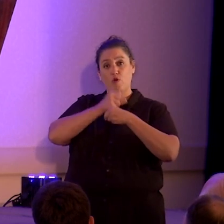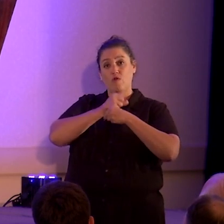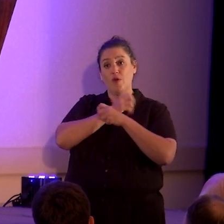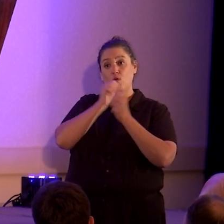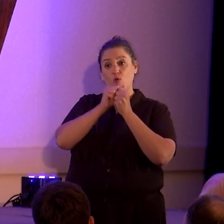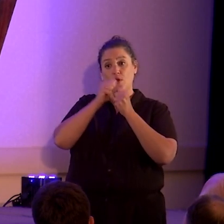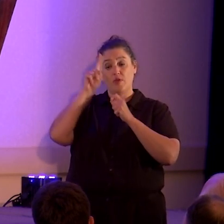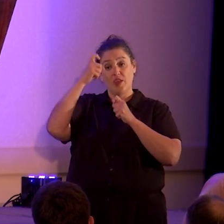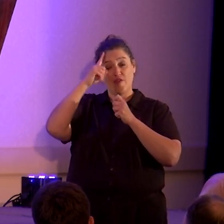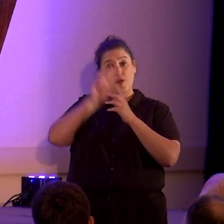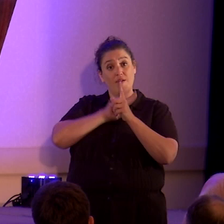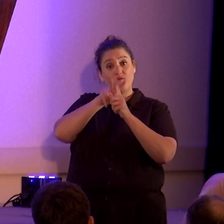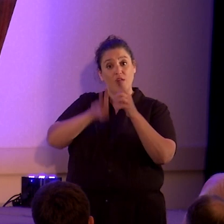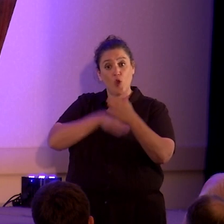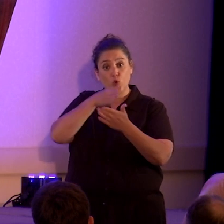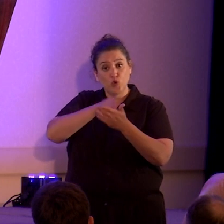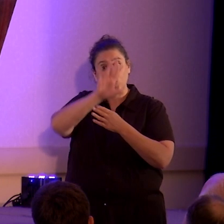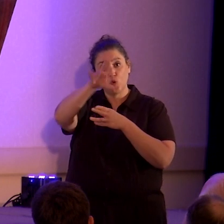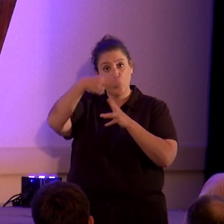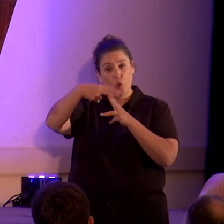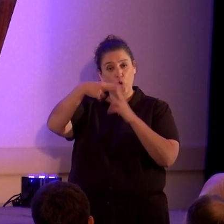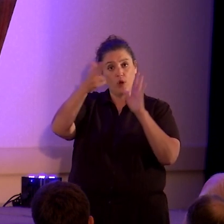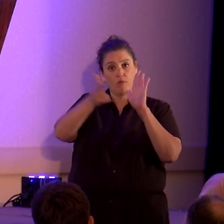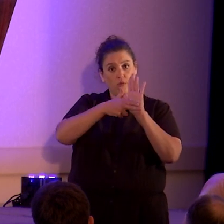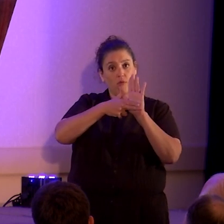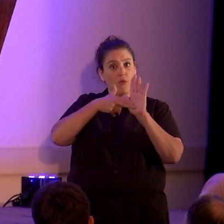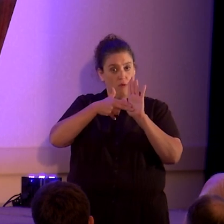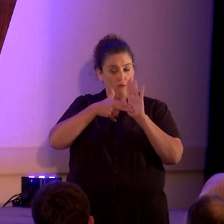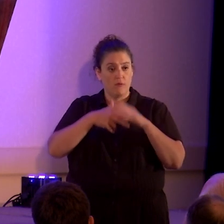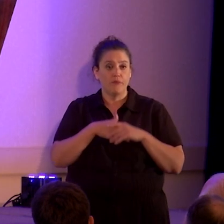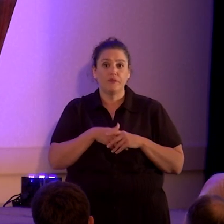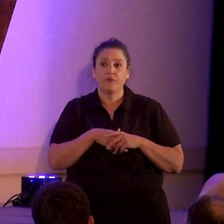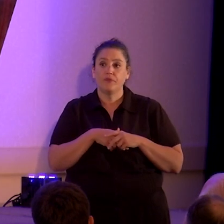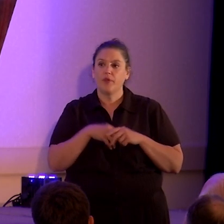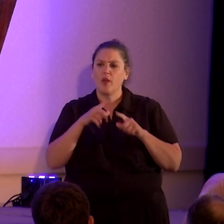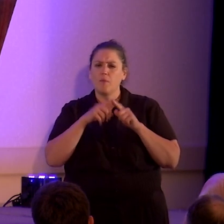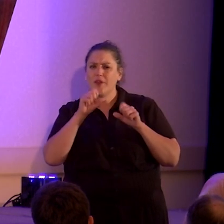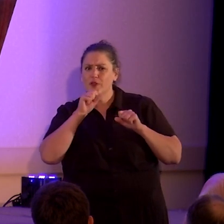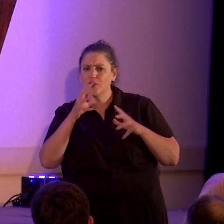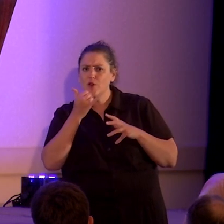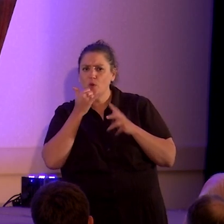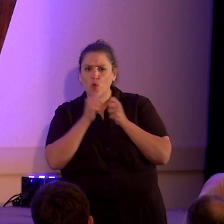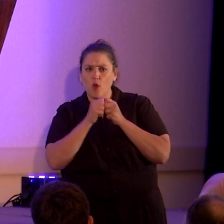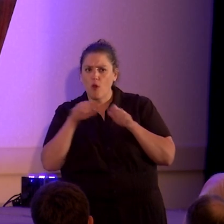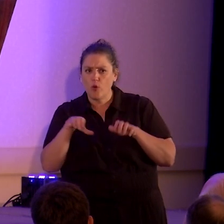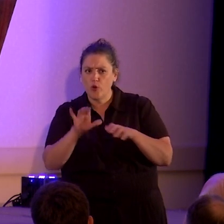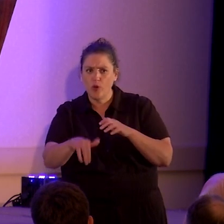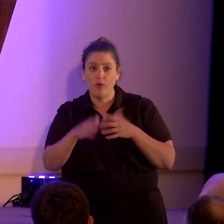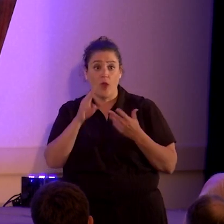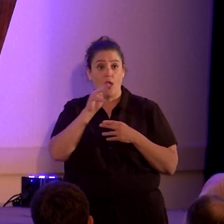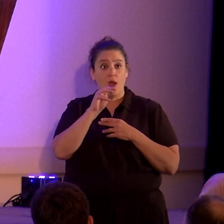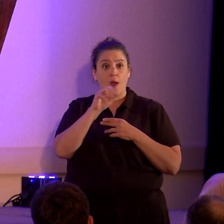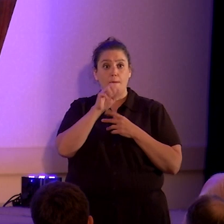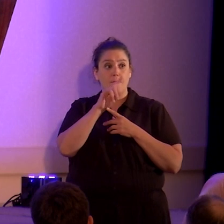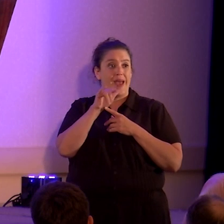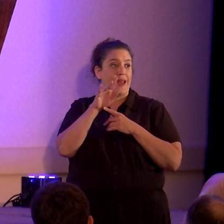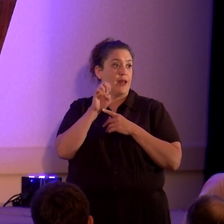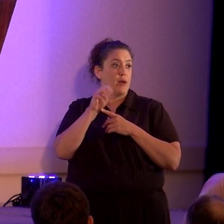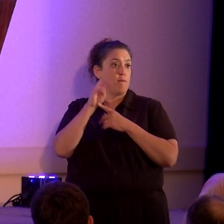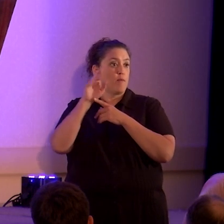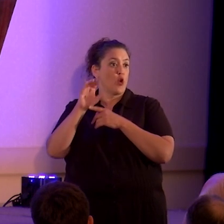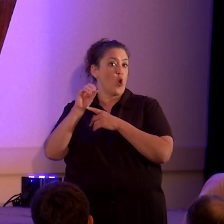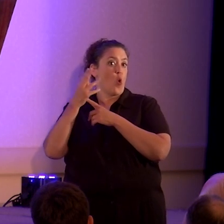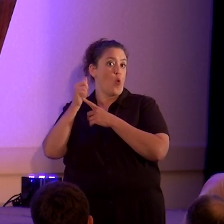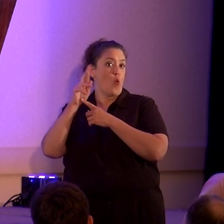suit and have your name on a pleading. But there's nothing wrong with doing that. Madeleine Murray O'Hare did it 50 years ago when